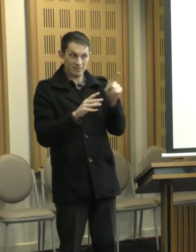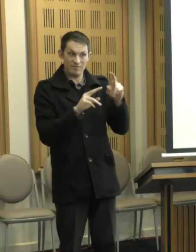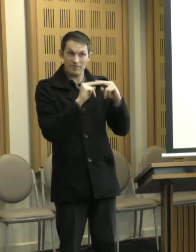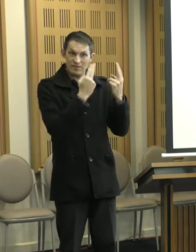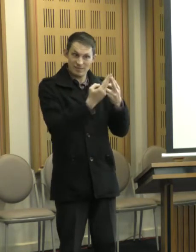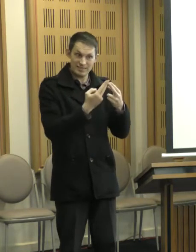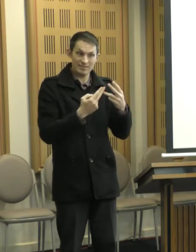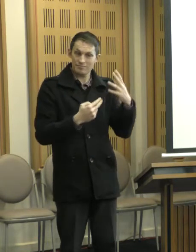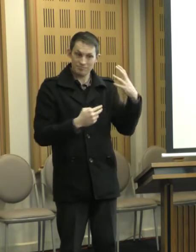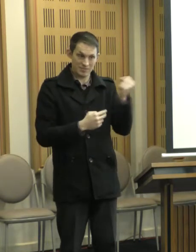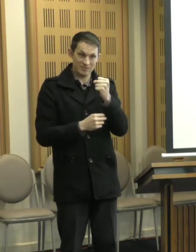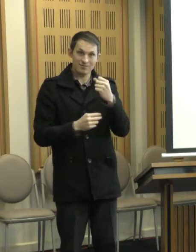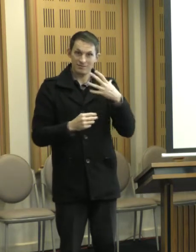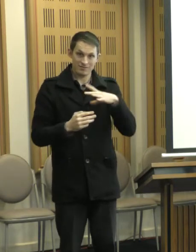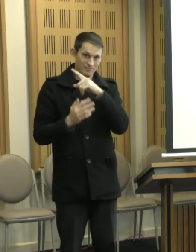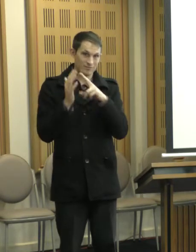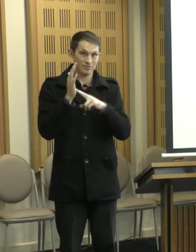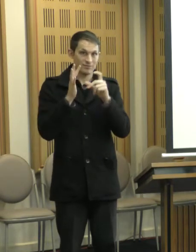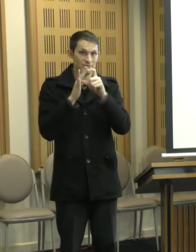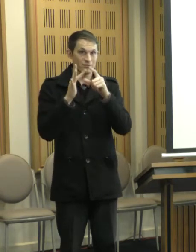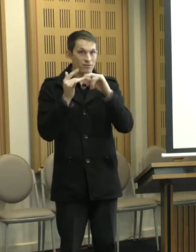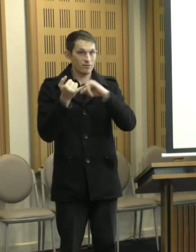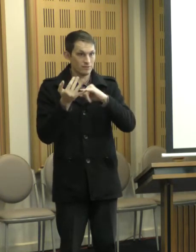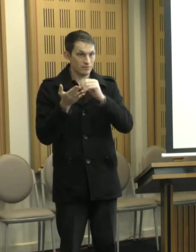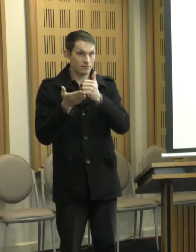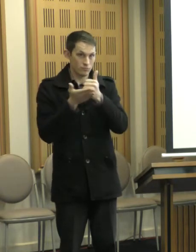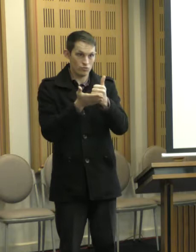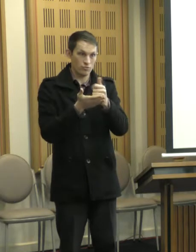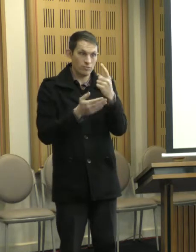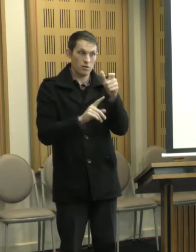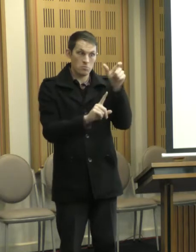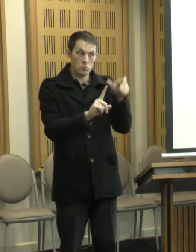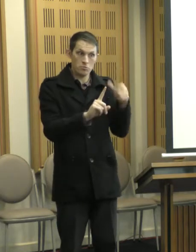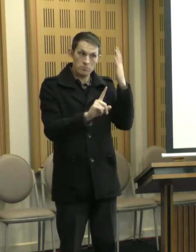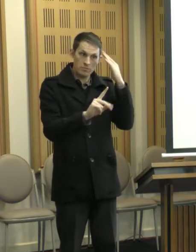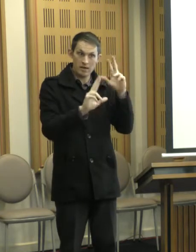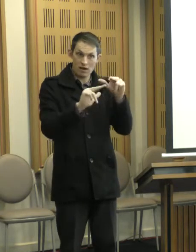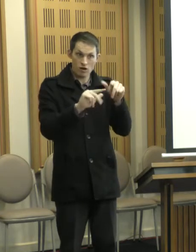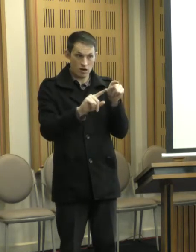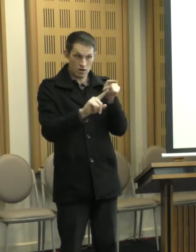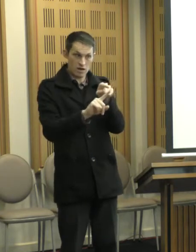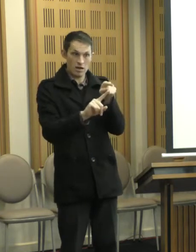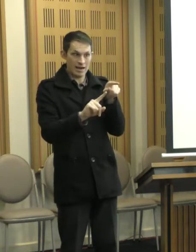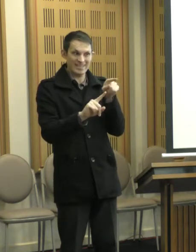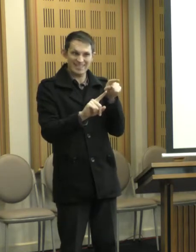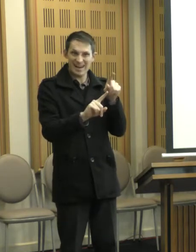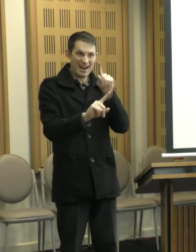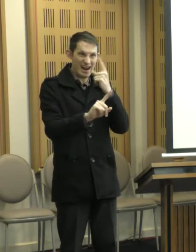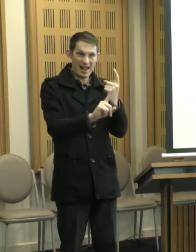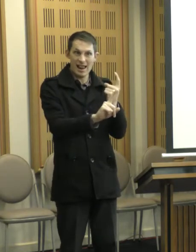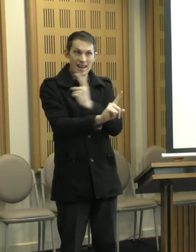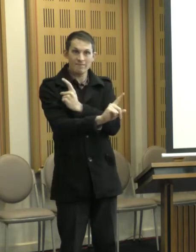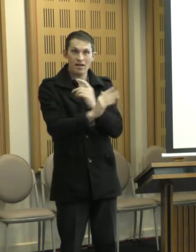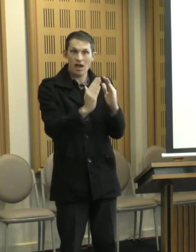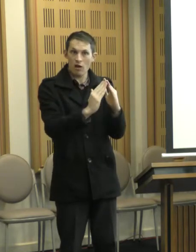from the NDIS, but the carer, the mother, can't leave the house because of the level of the disability of the